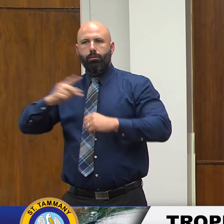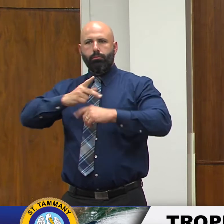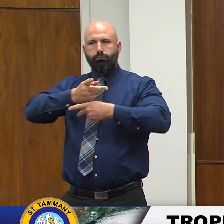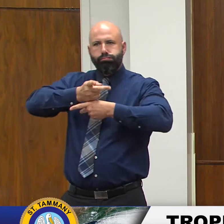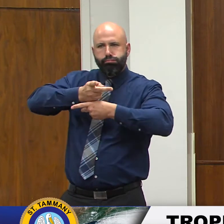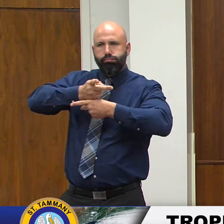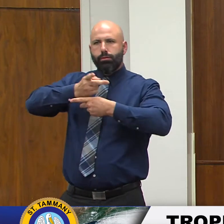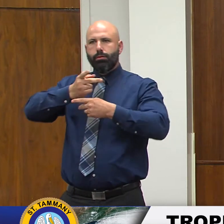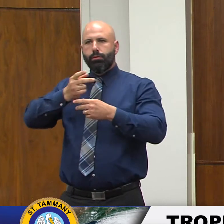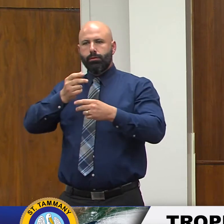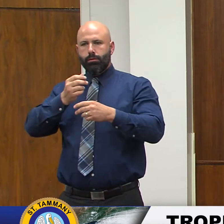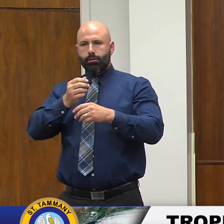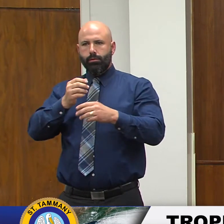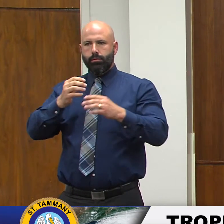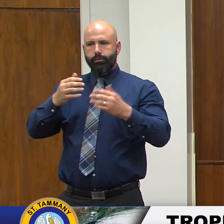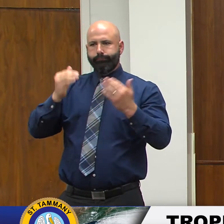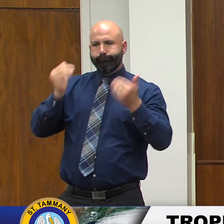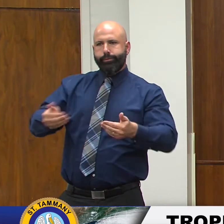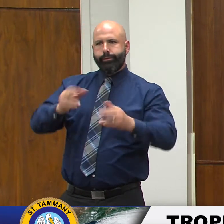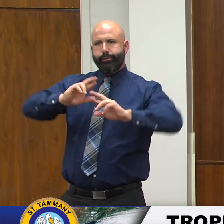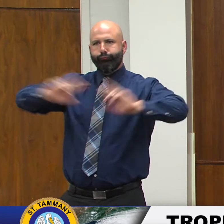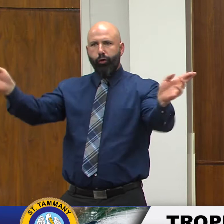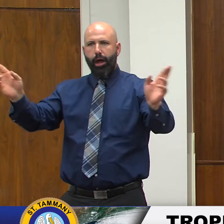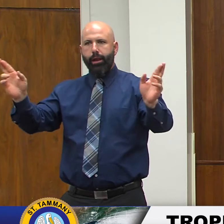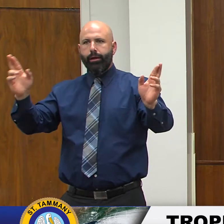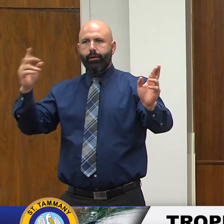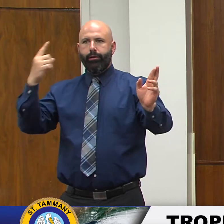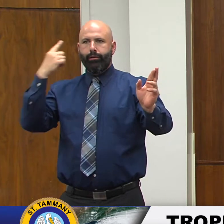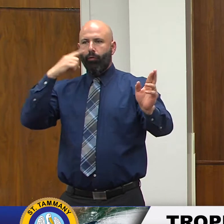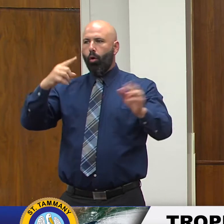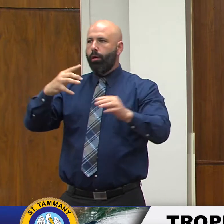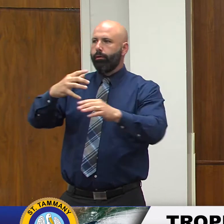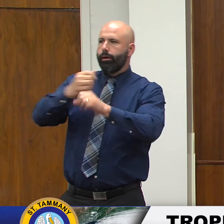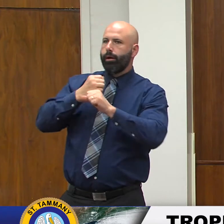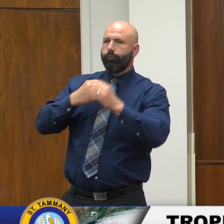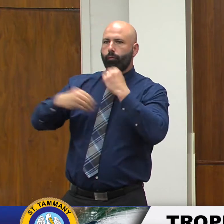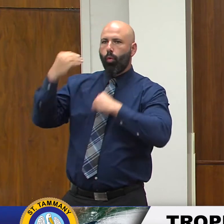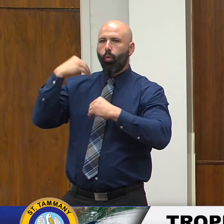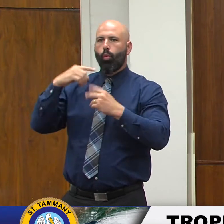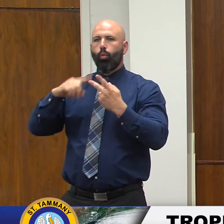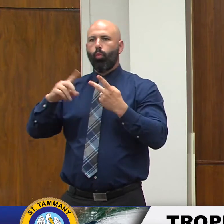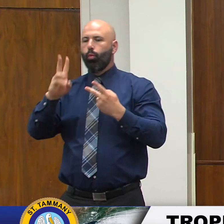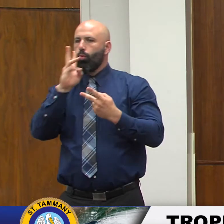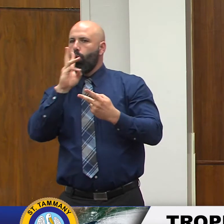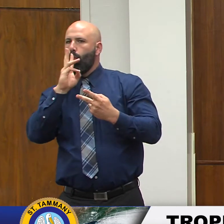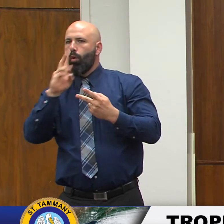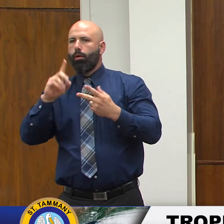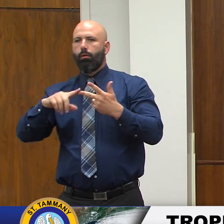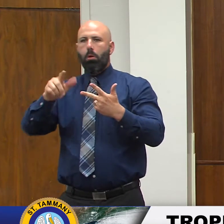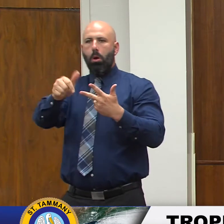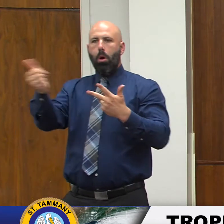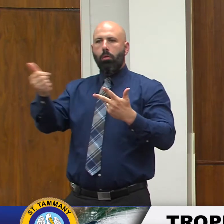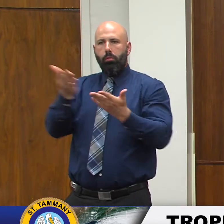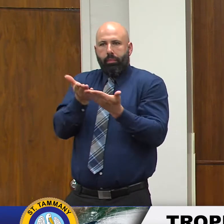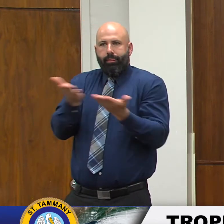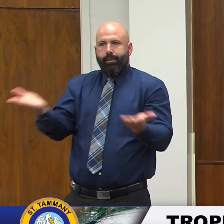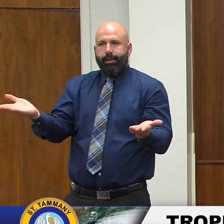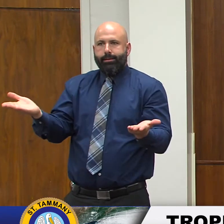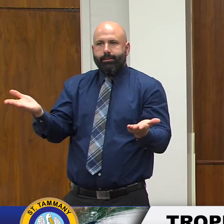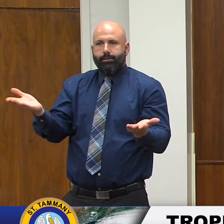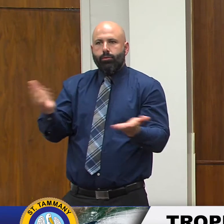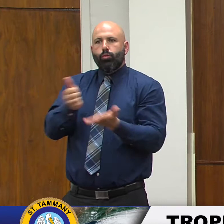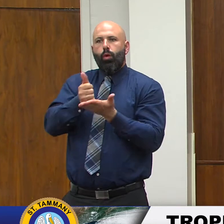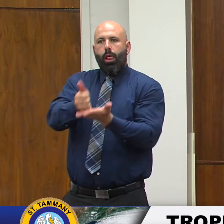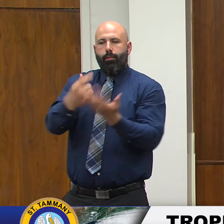make preparations for provide for getting food water and other items that will